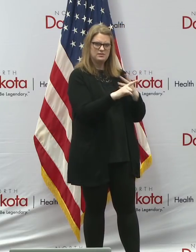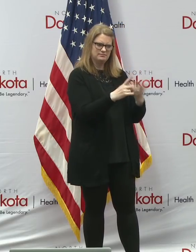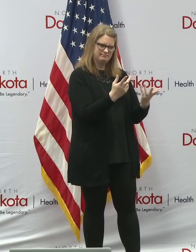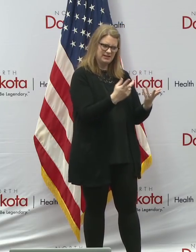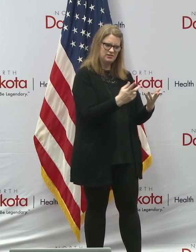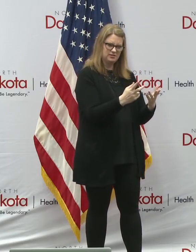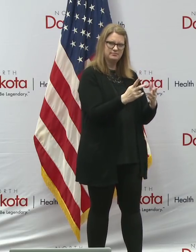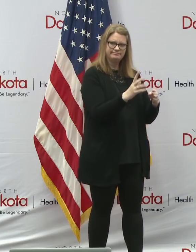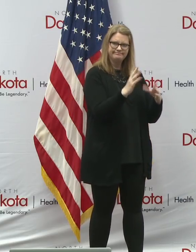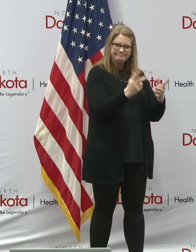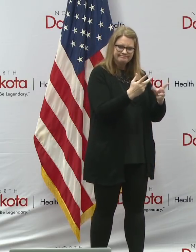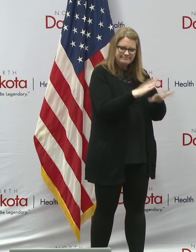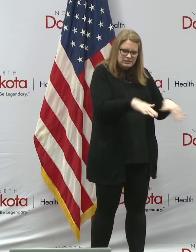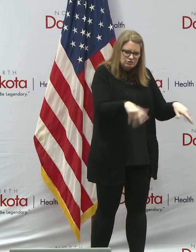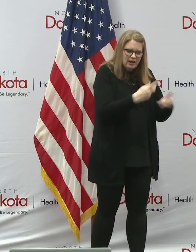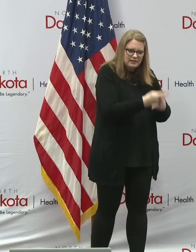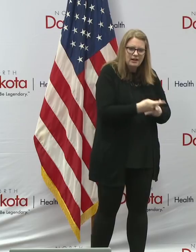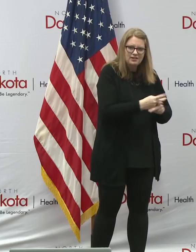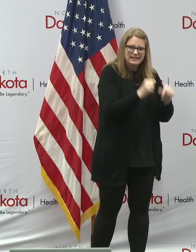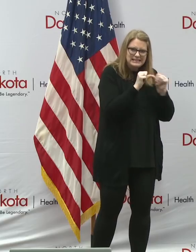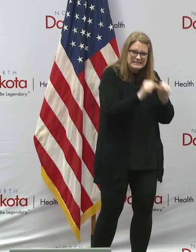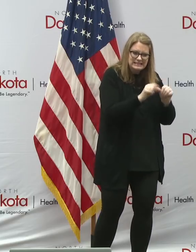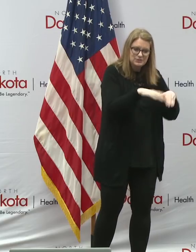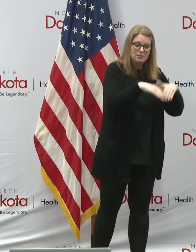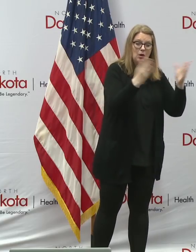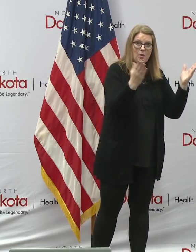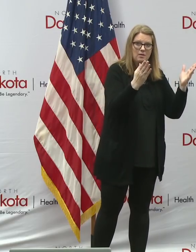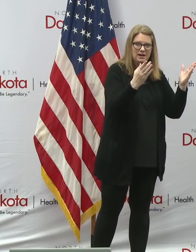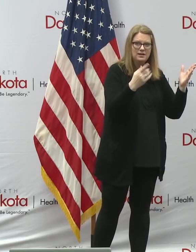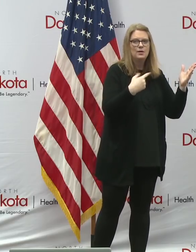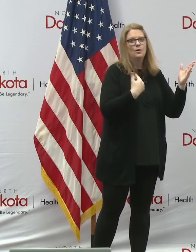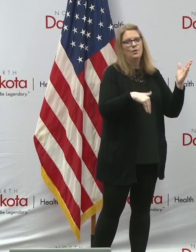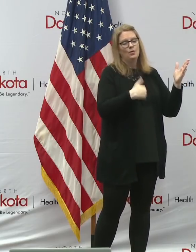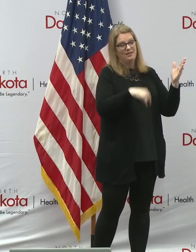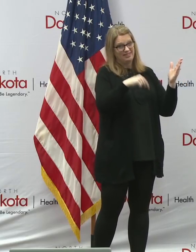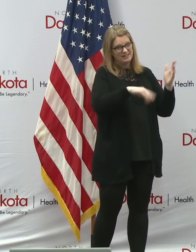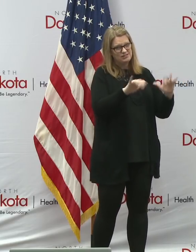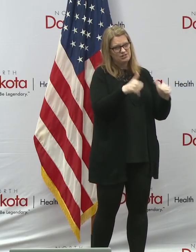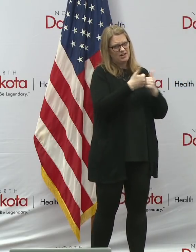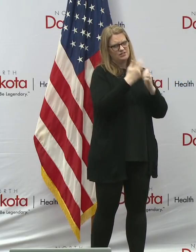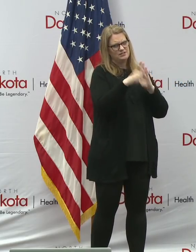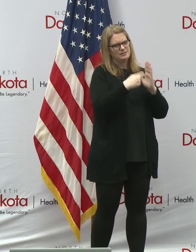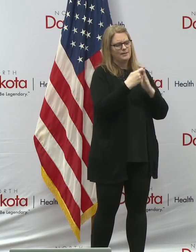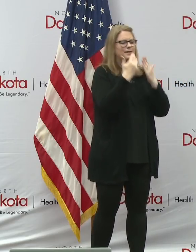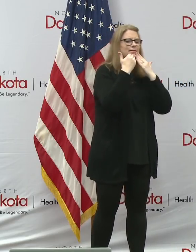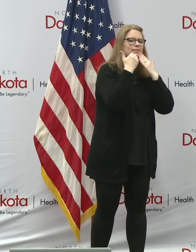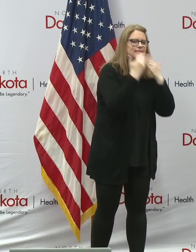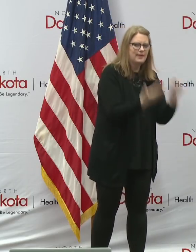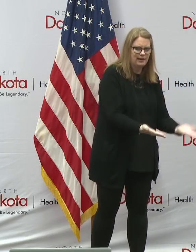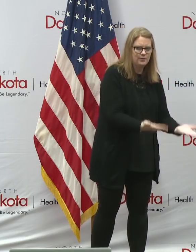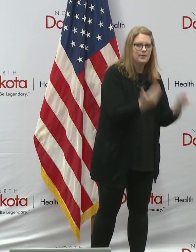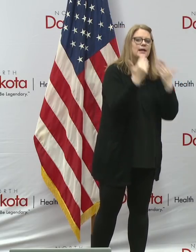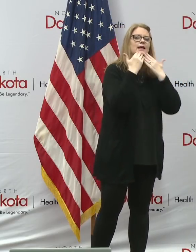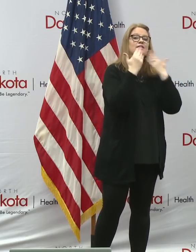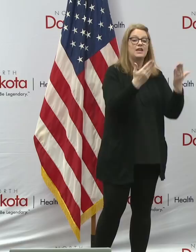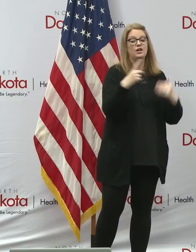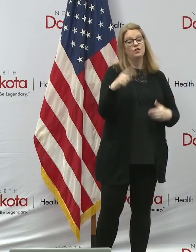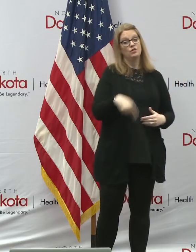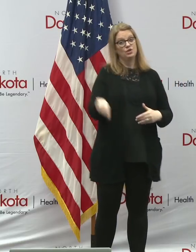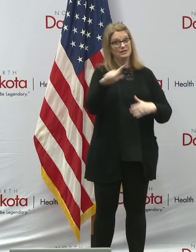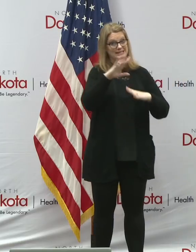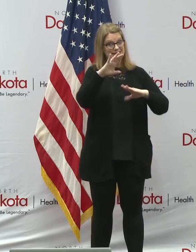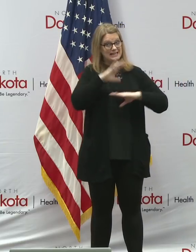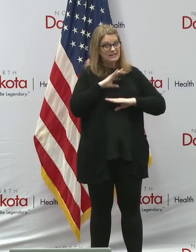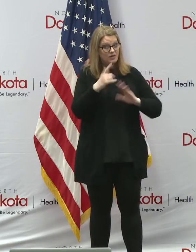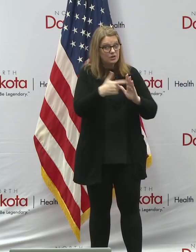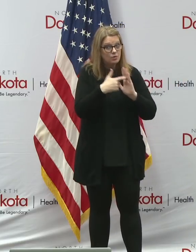that are out there that have been providing childcare during this really challenging time. For those that, that are meeting this criteria, but haven't